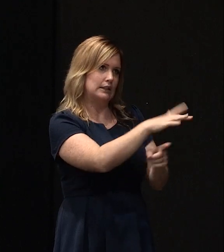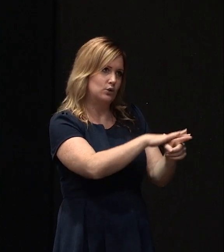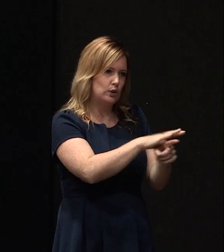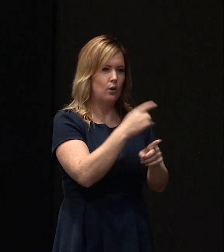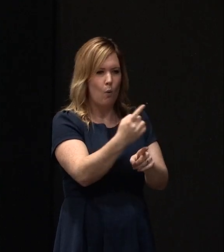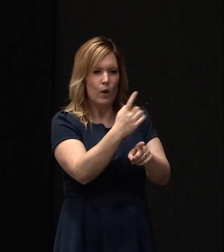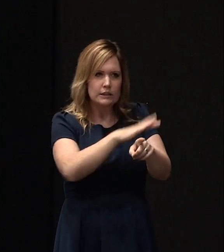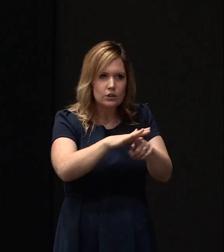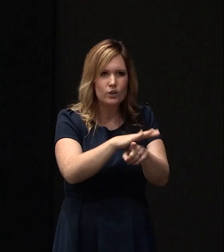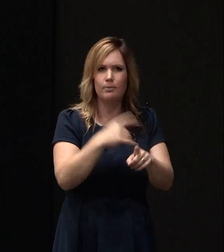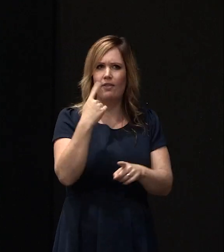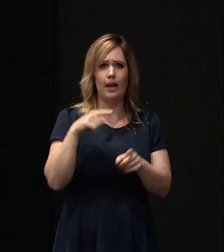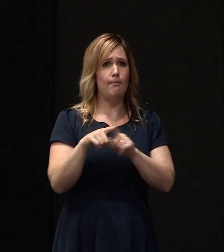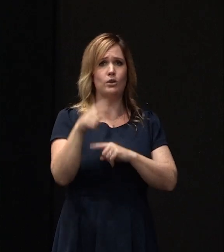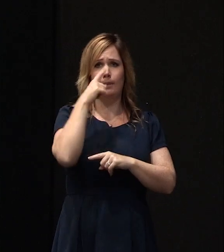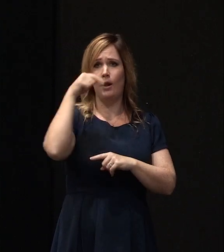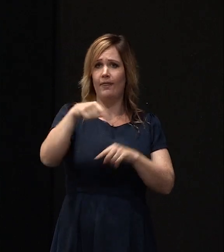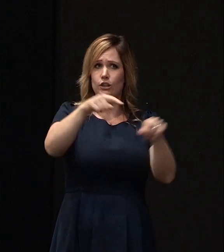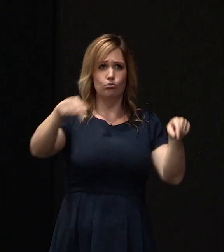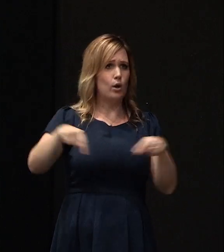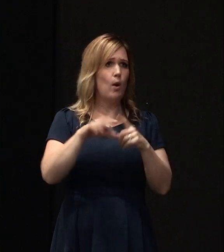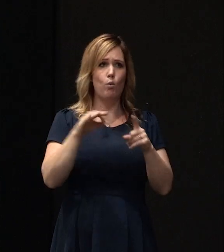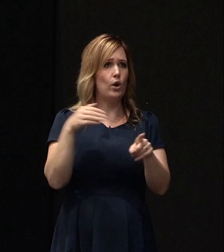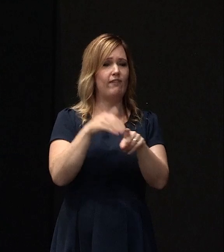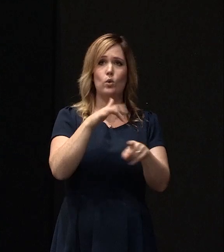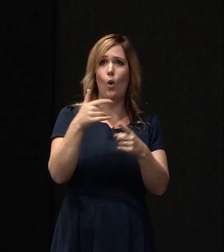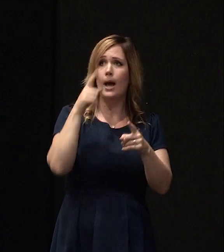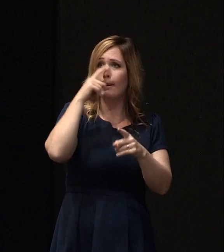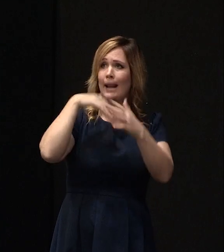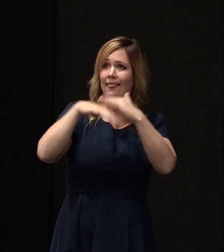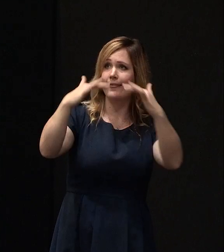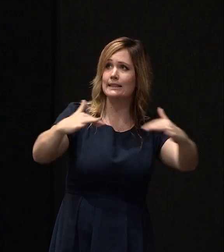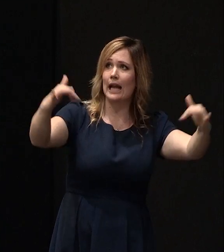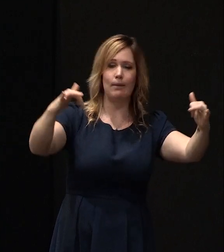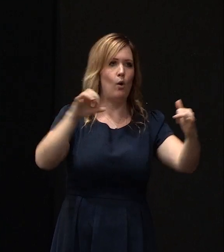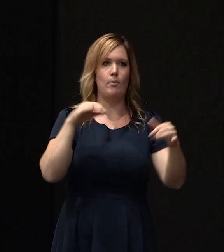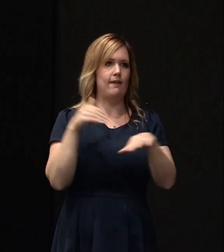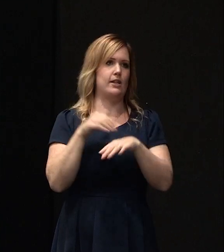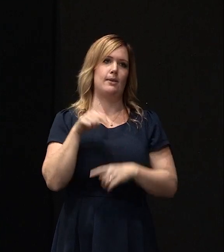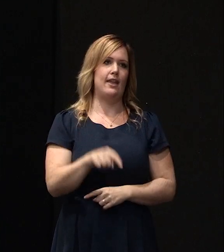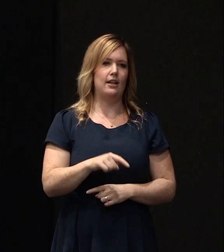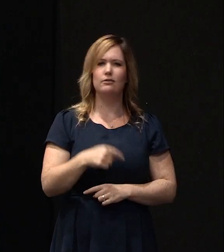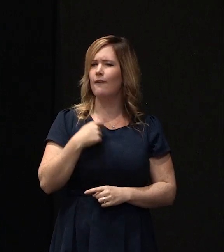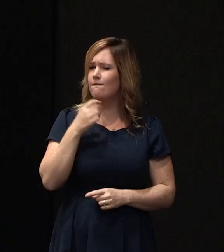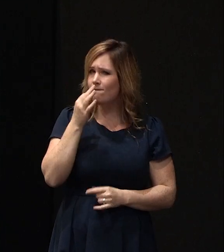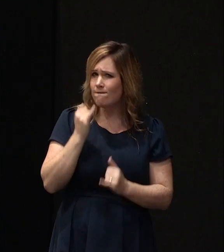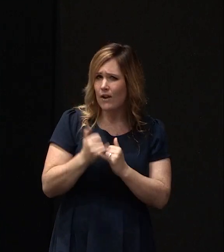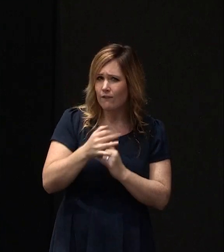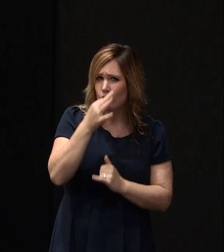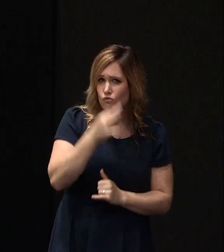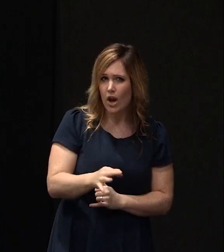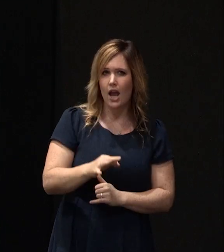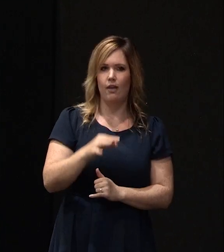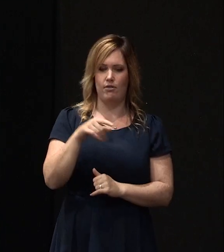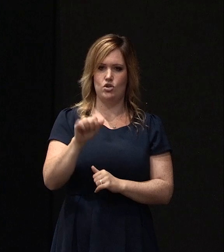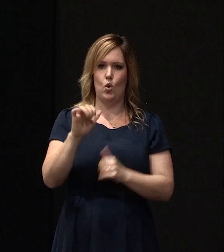wouldn't affect anyone, you know, in this room or in, you know, in the stadium. But my experience at IAG is that it's very, very rare. But there are